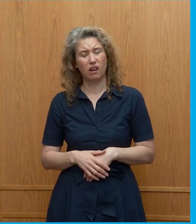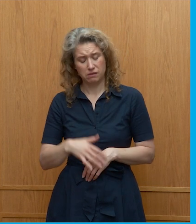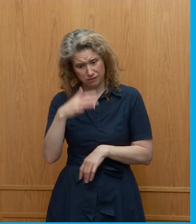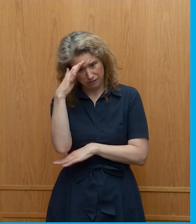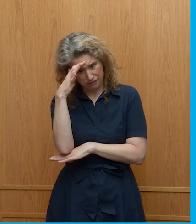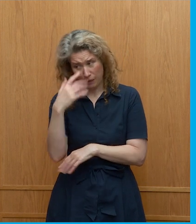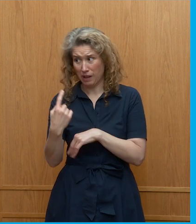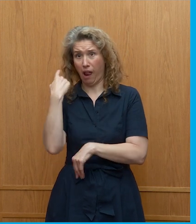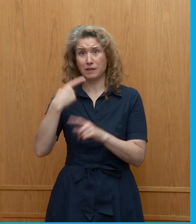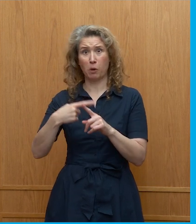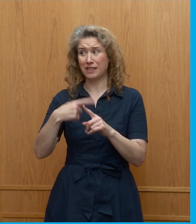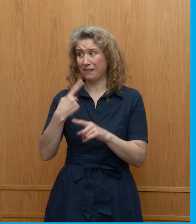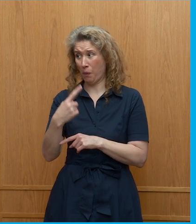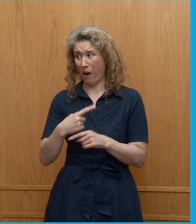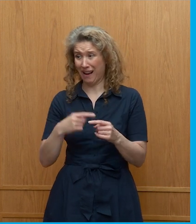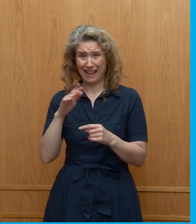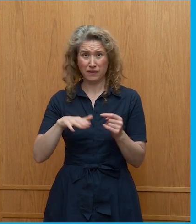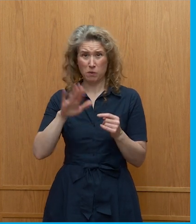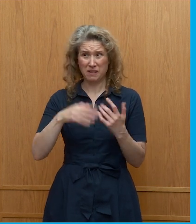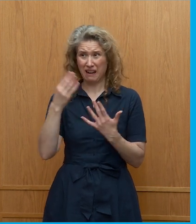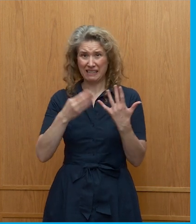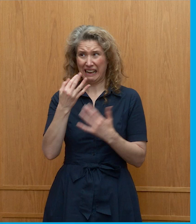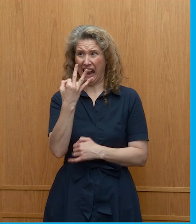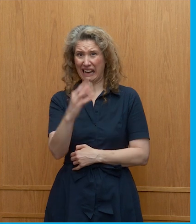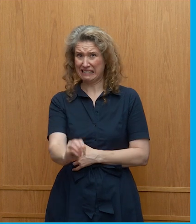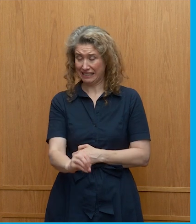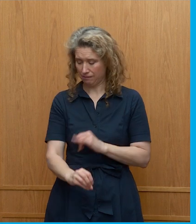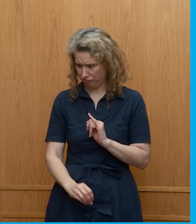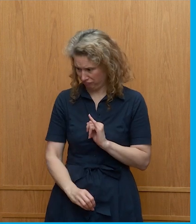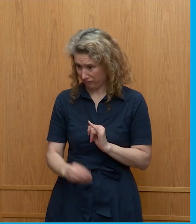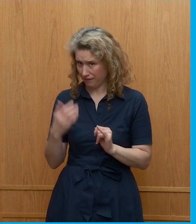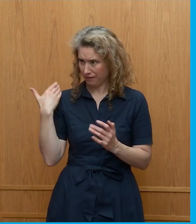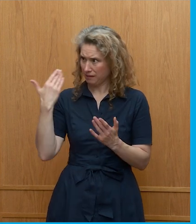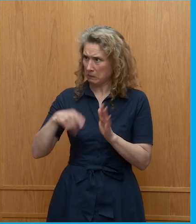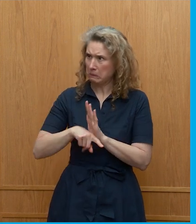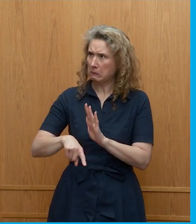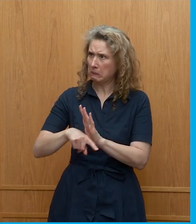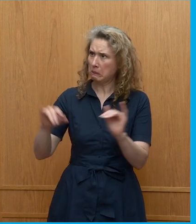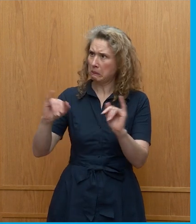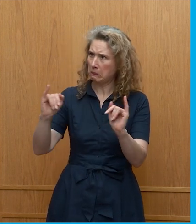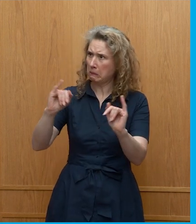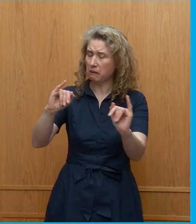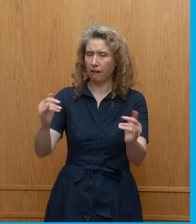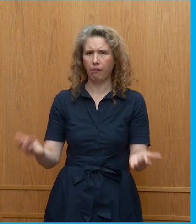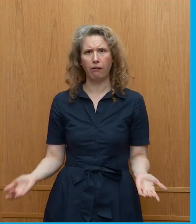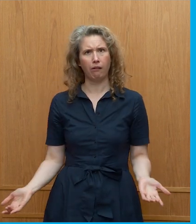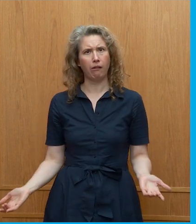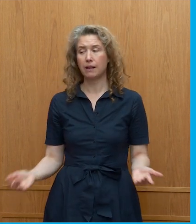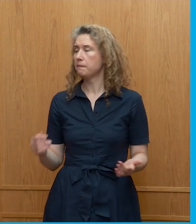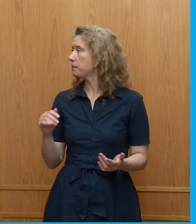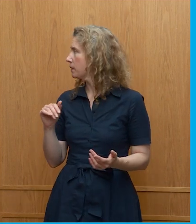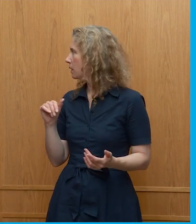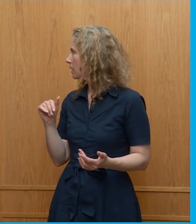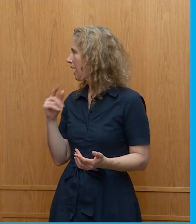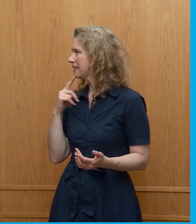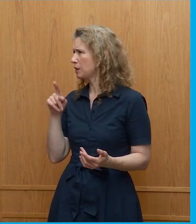um so we need more definitely I sorry I said you would next and